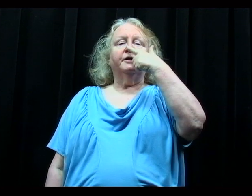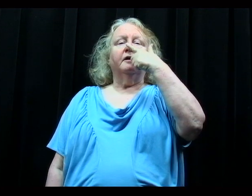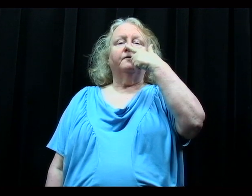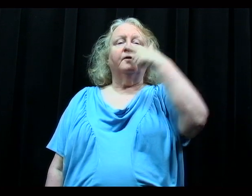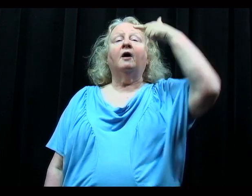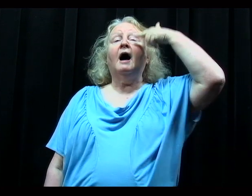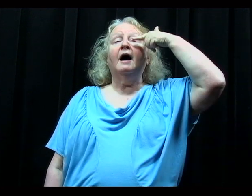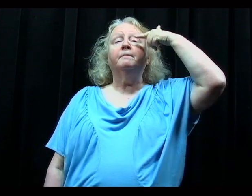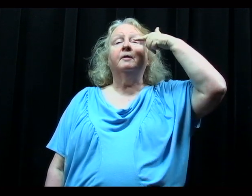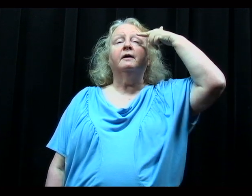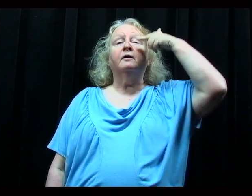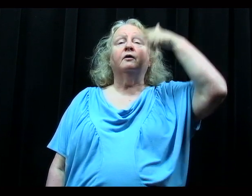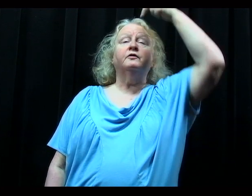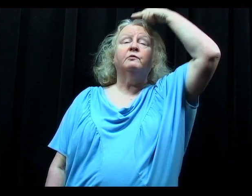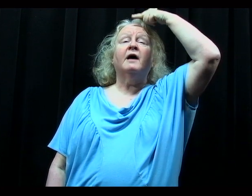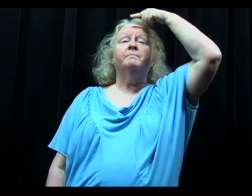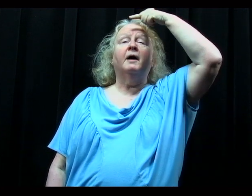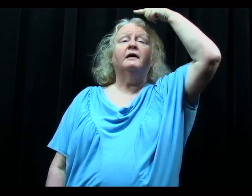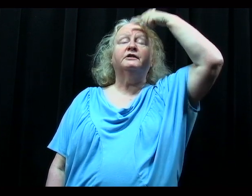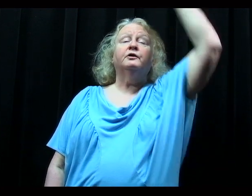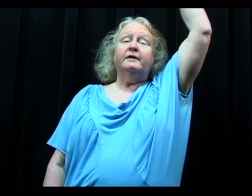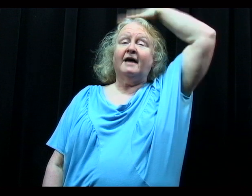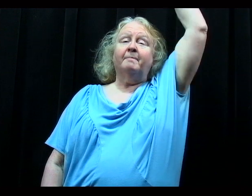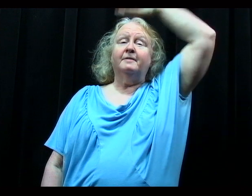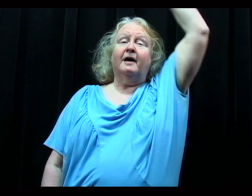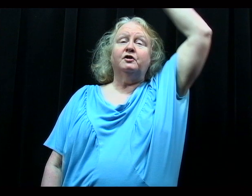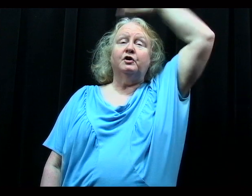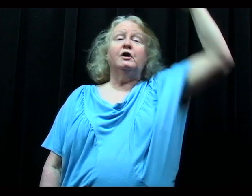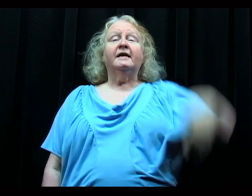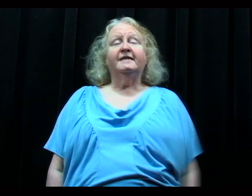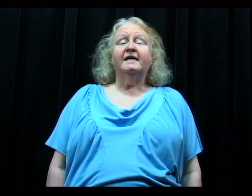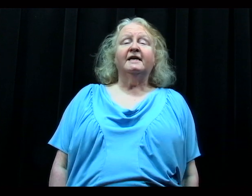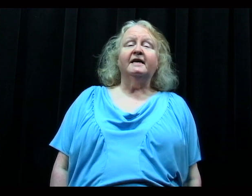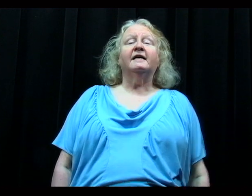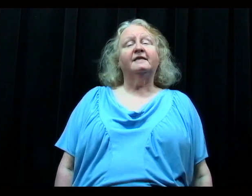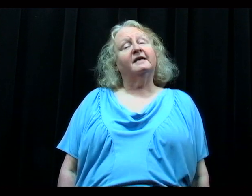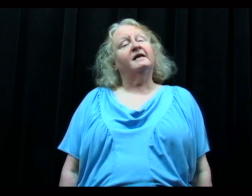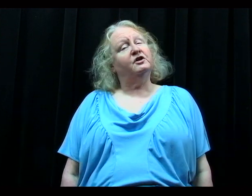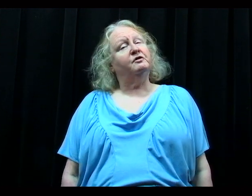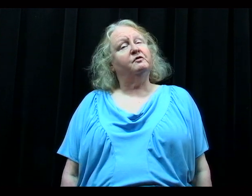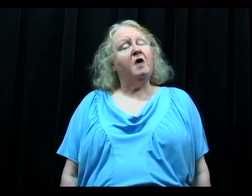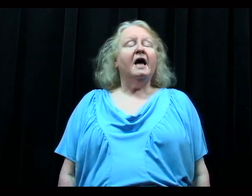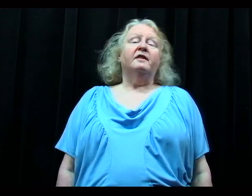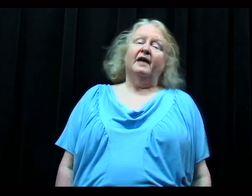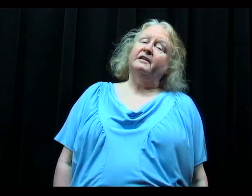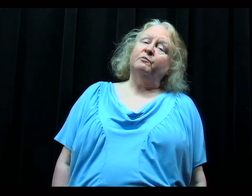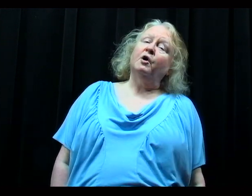sniffer, eye blinker, sweatboxer, top-notcher, dicky-dicky-doo. That's what